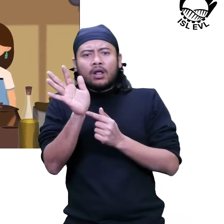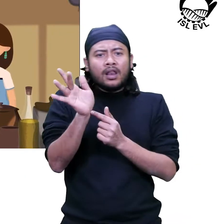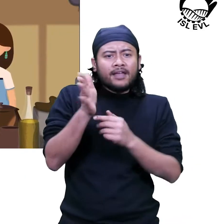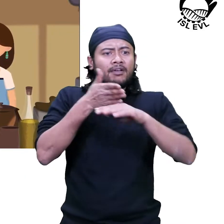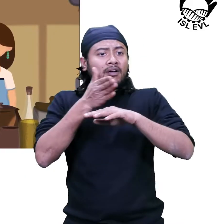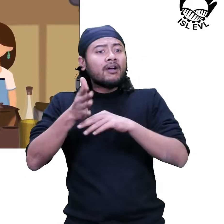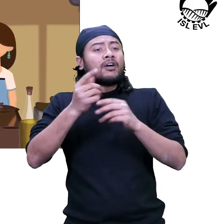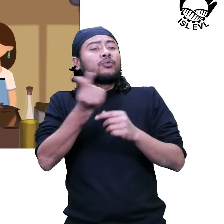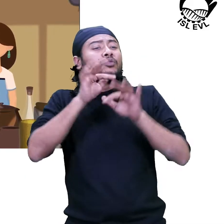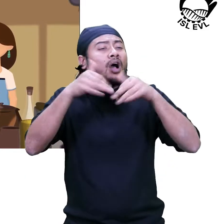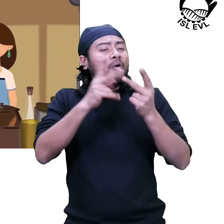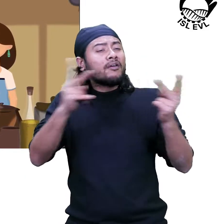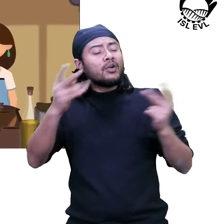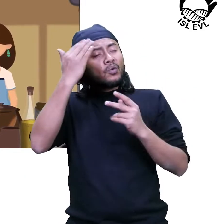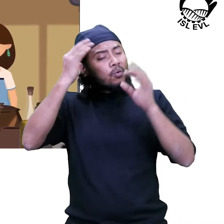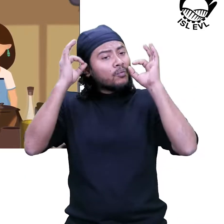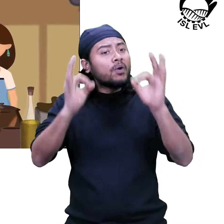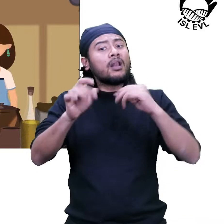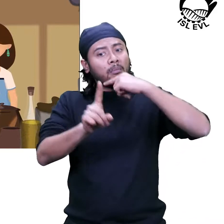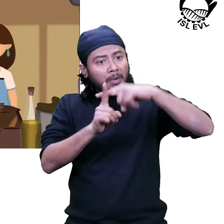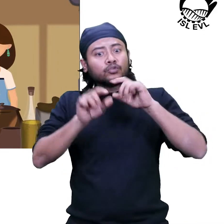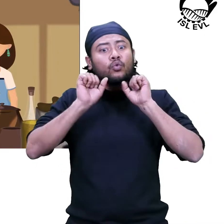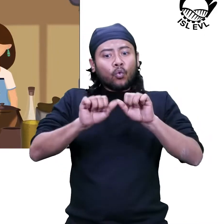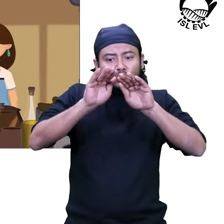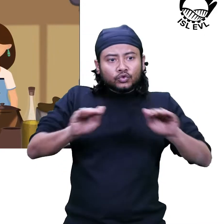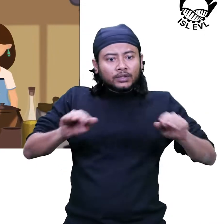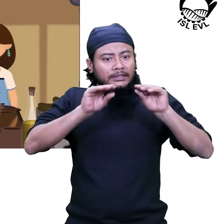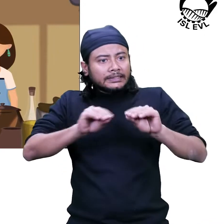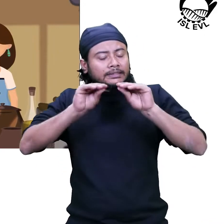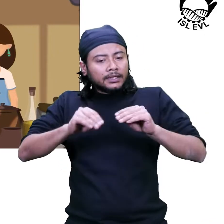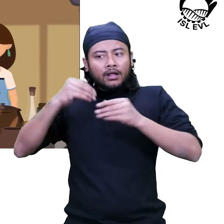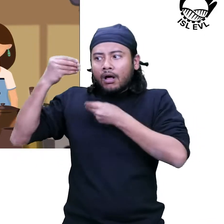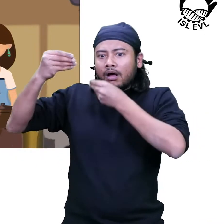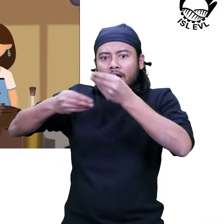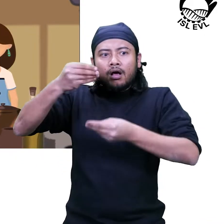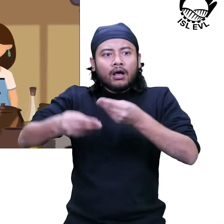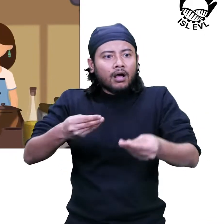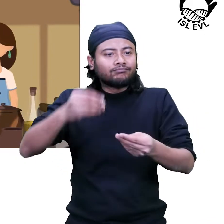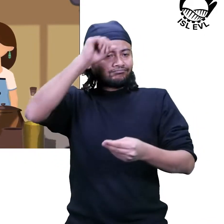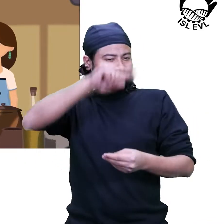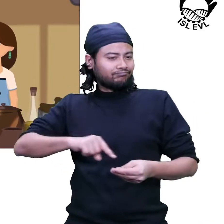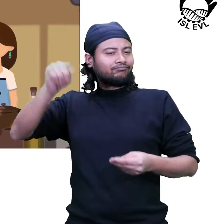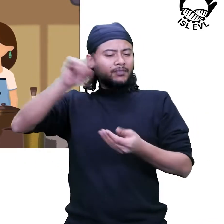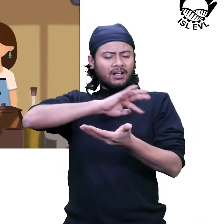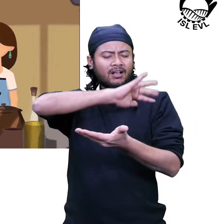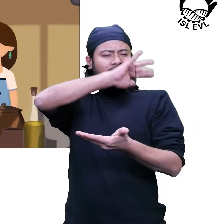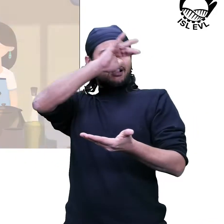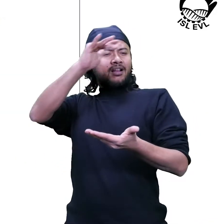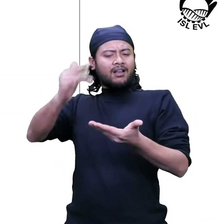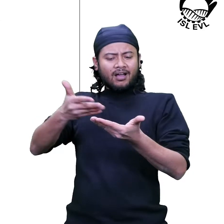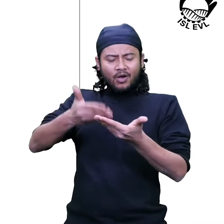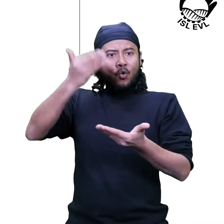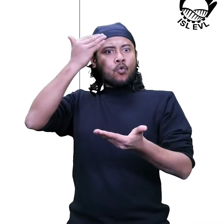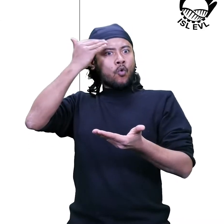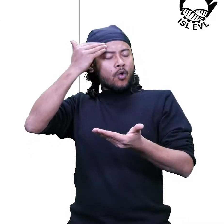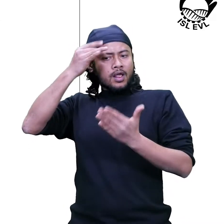generation to the next. To conserve India's rich biological heritage and the knowledge associated with it,